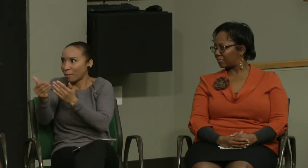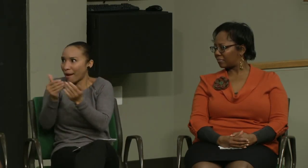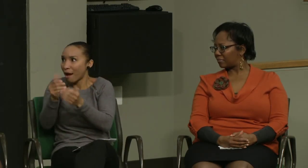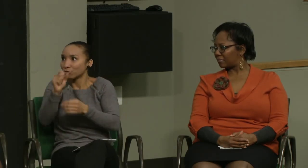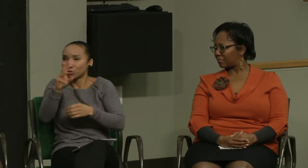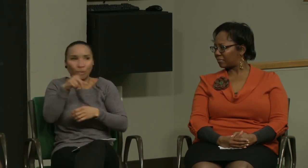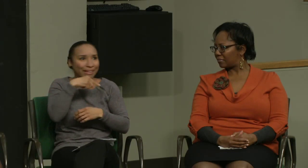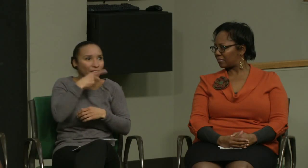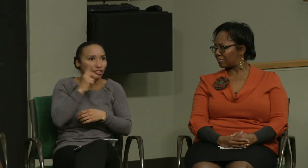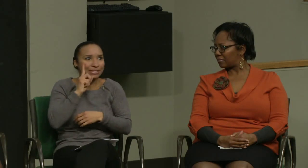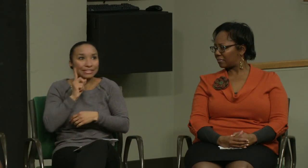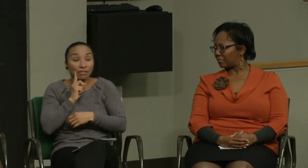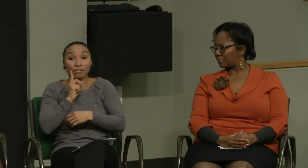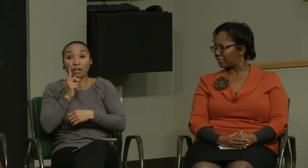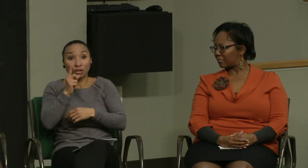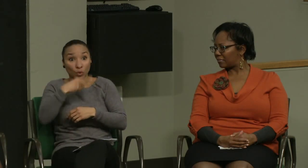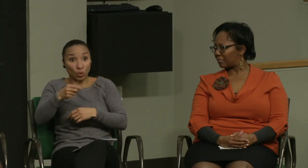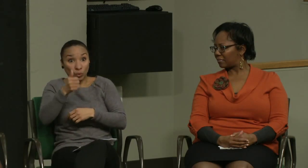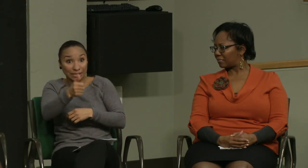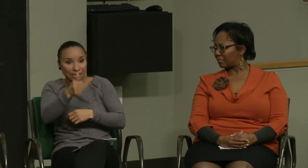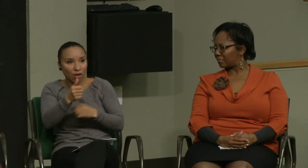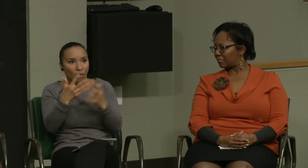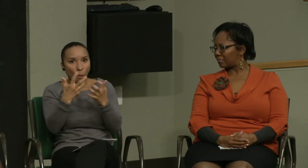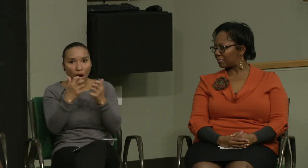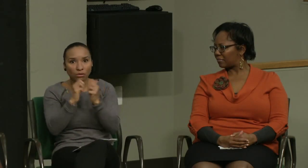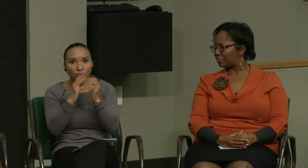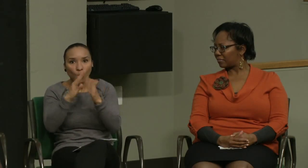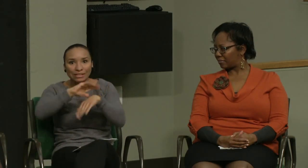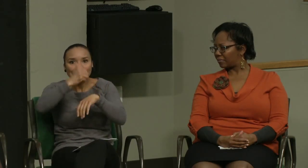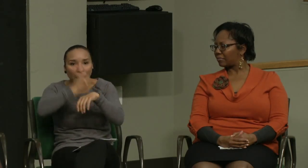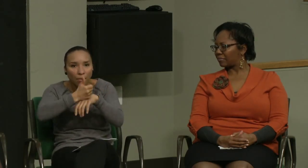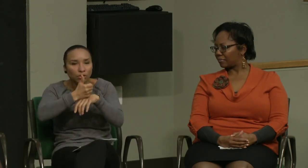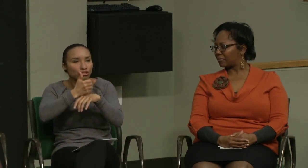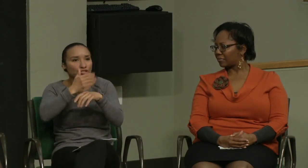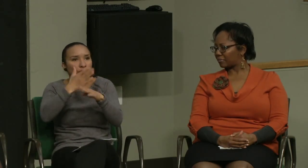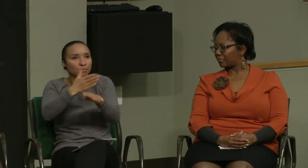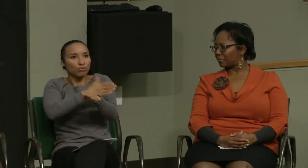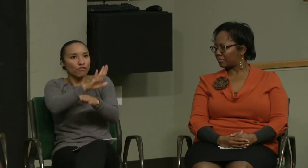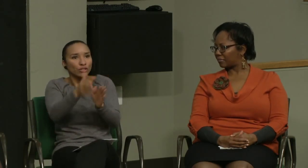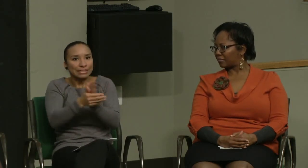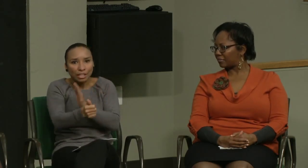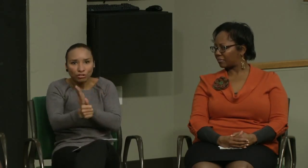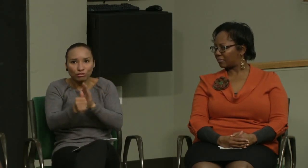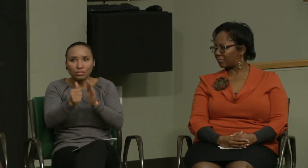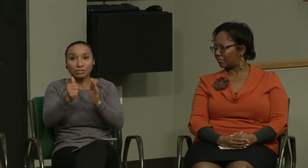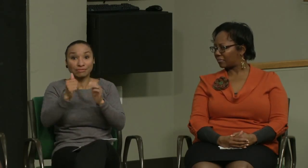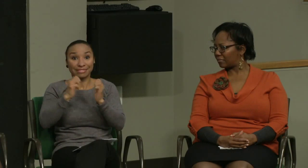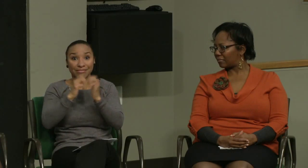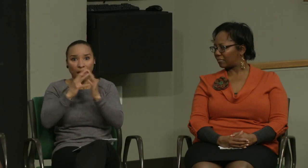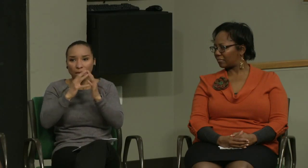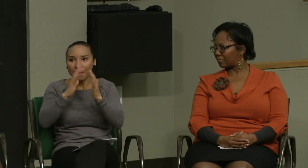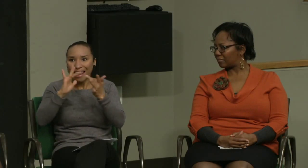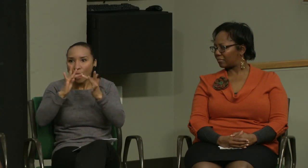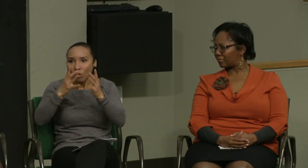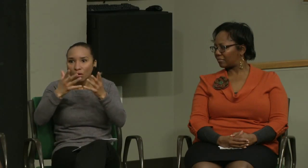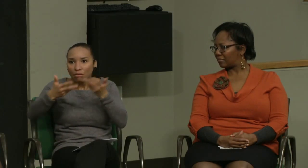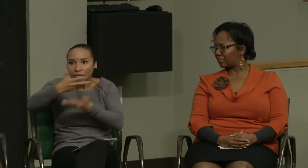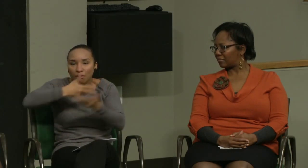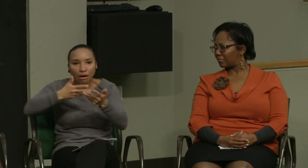mean, interpreters are interpreters no matter what our hearing level or status is. So, for us for deaf interpreters to be able to establish